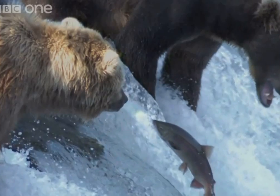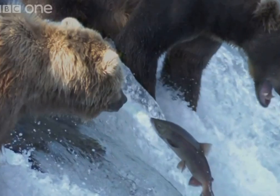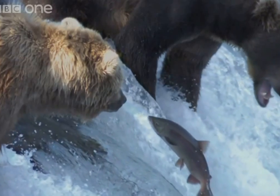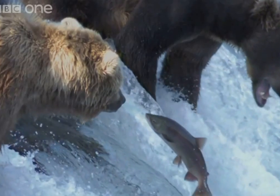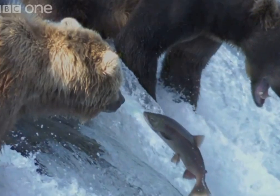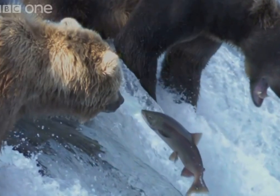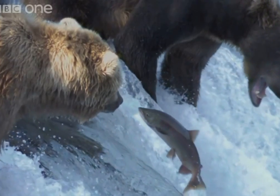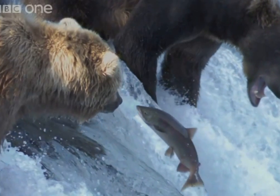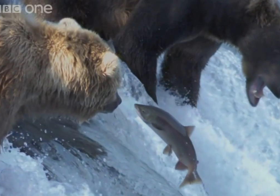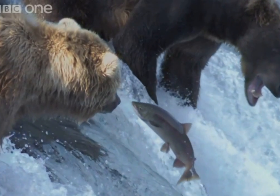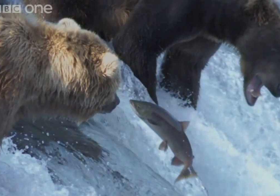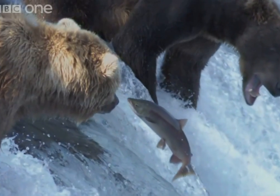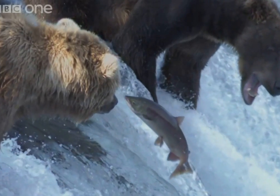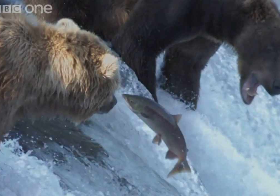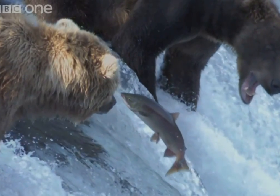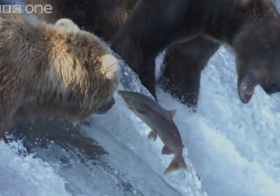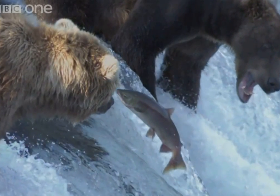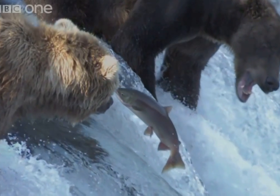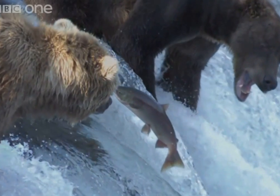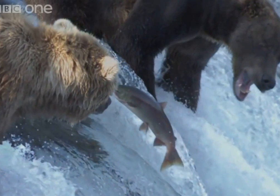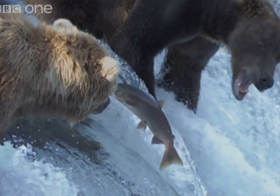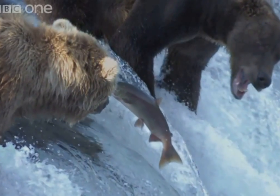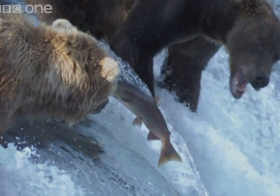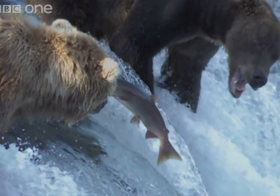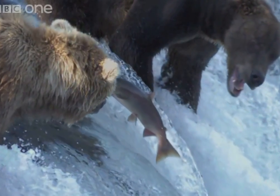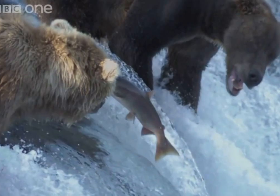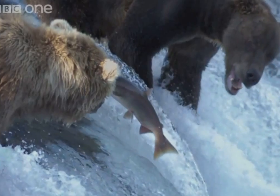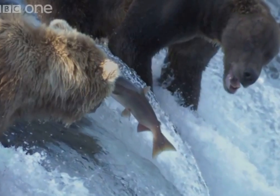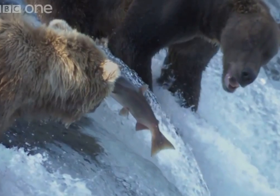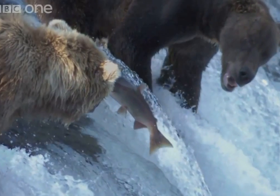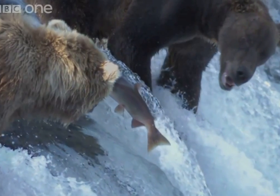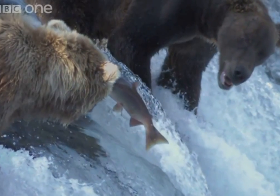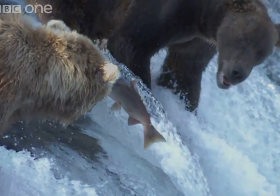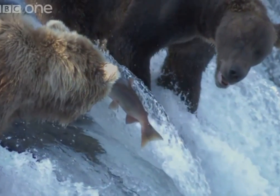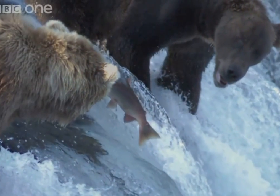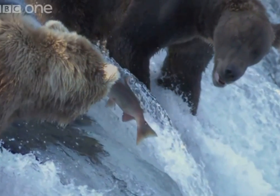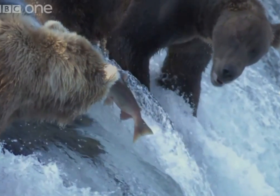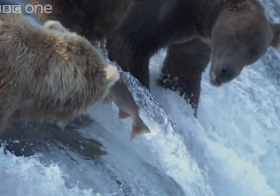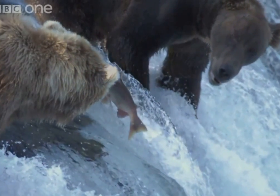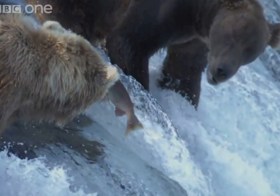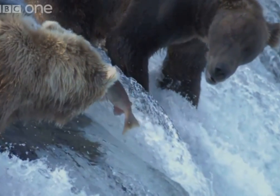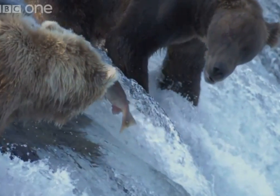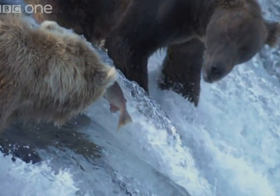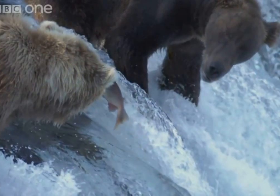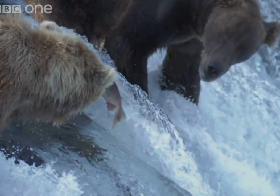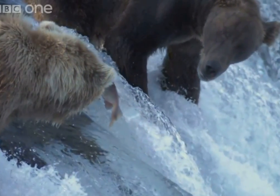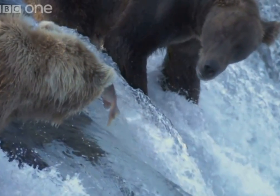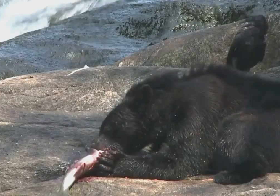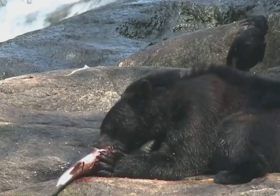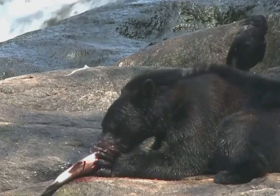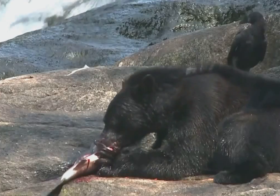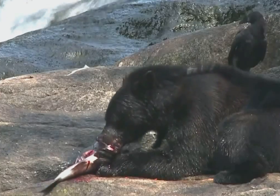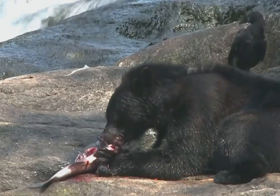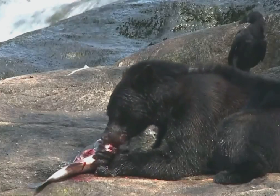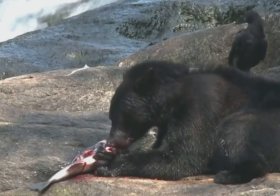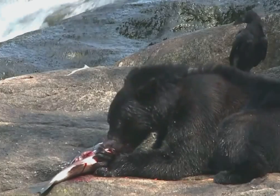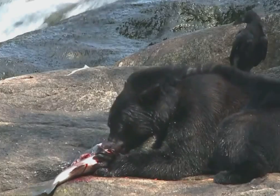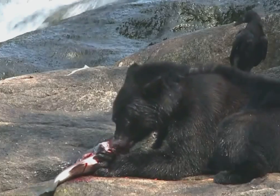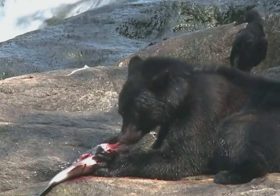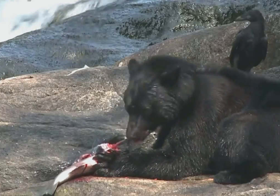They will have to be very sober and very vigilant, avoiding predators like bears and predatory